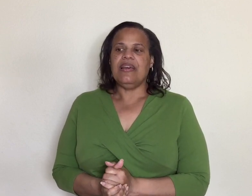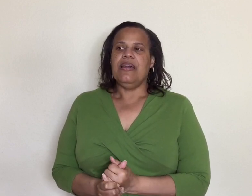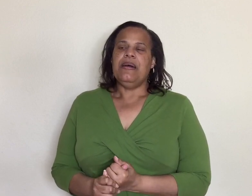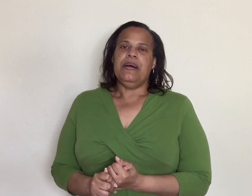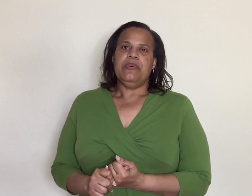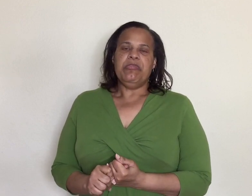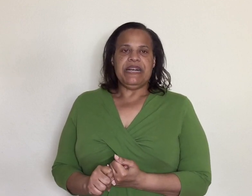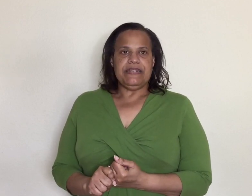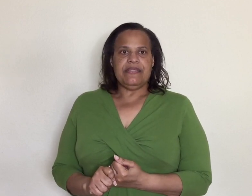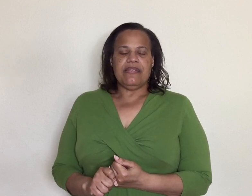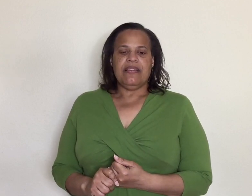but